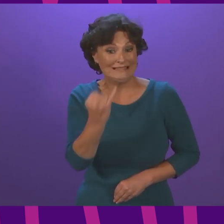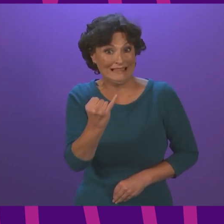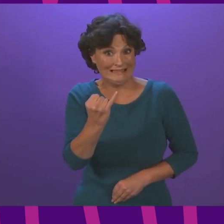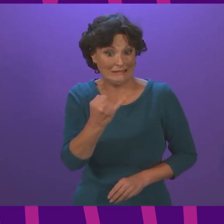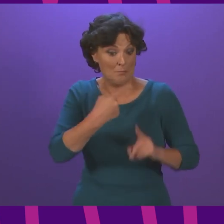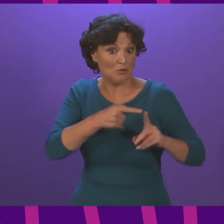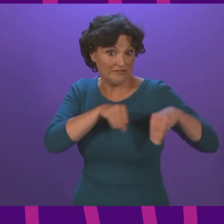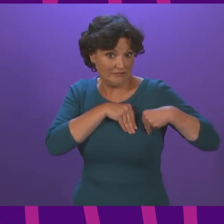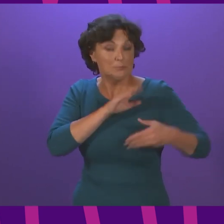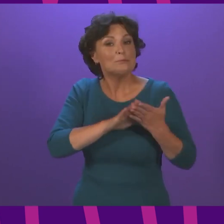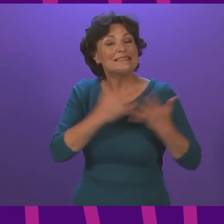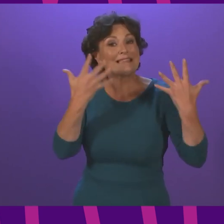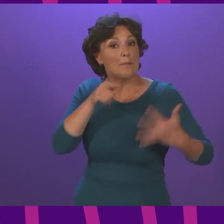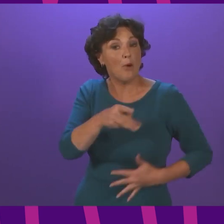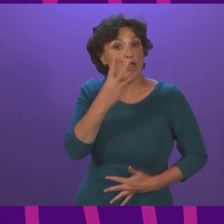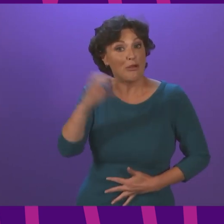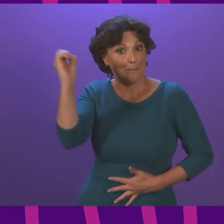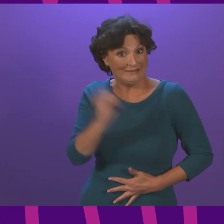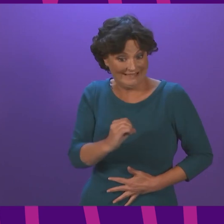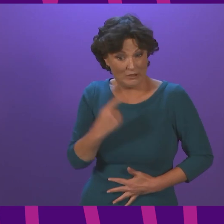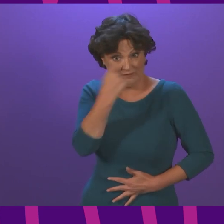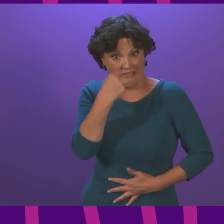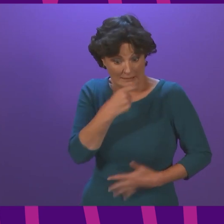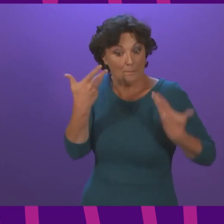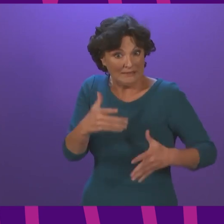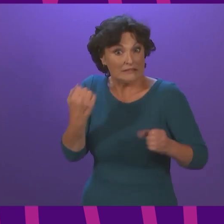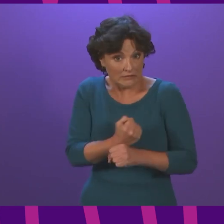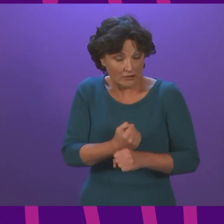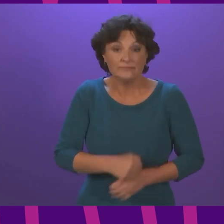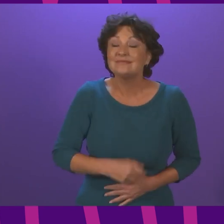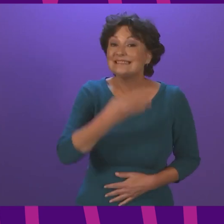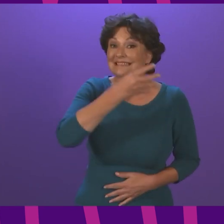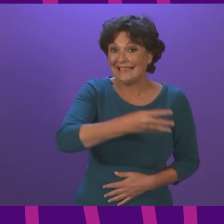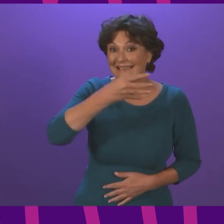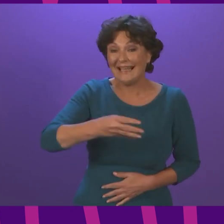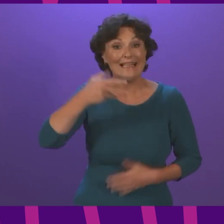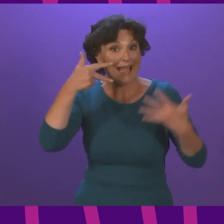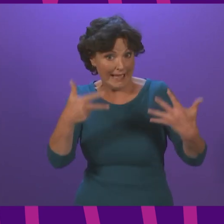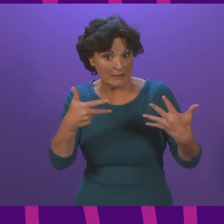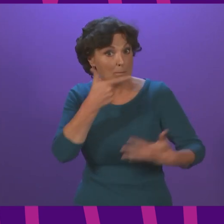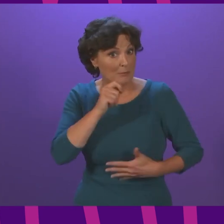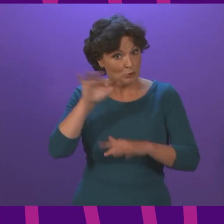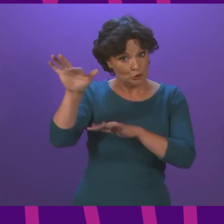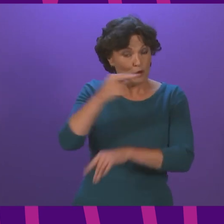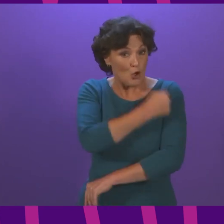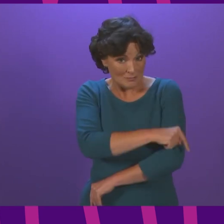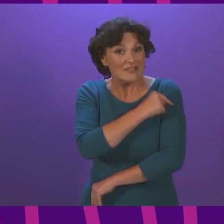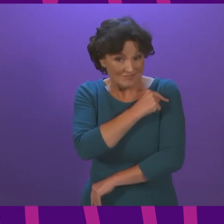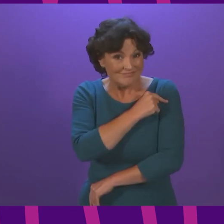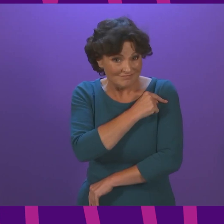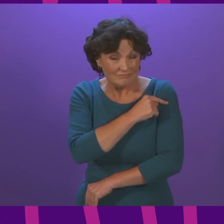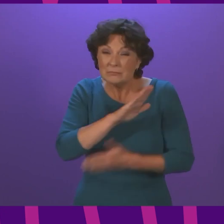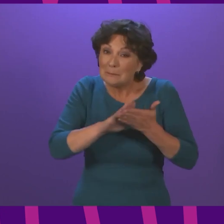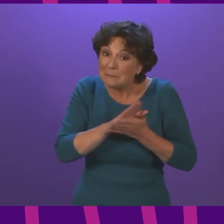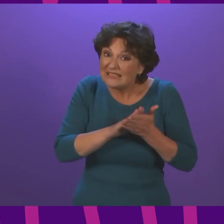yesterday, 10.3% of tests carried out. 998 people are currently in hospital with COVID, which is